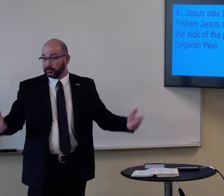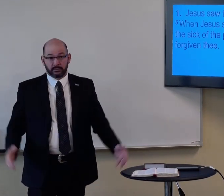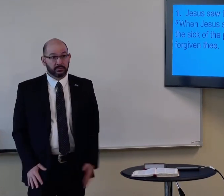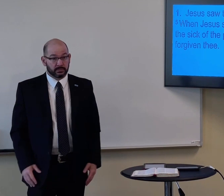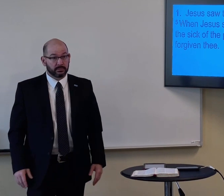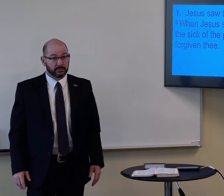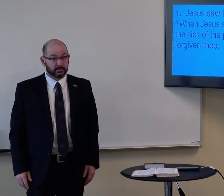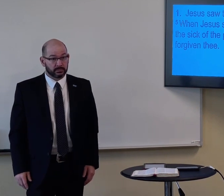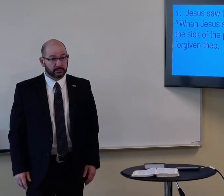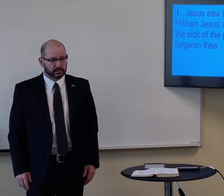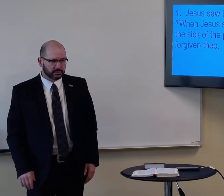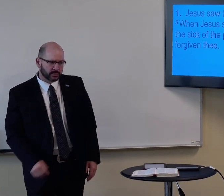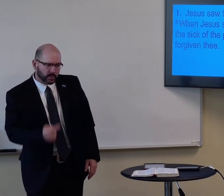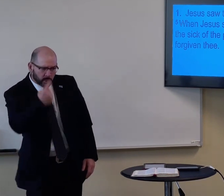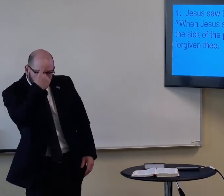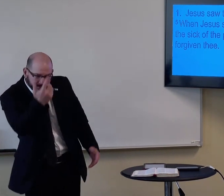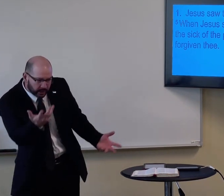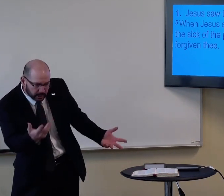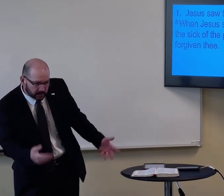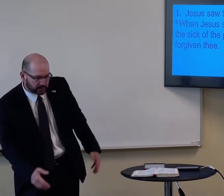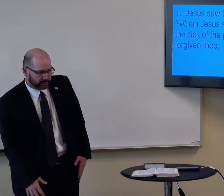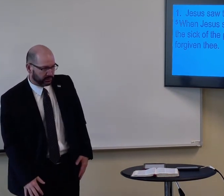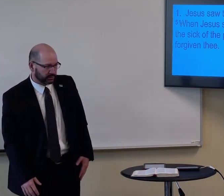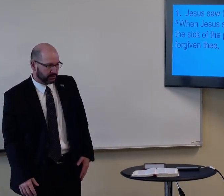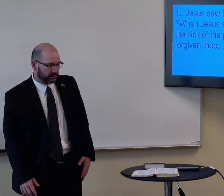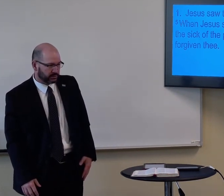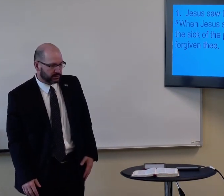Ask wise people. So what do you think?